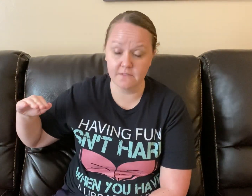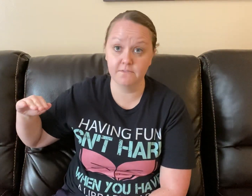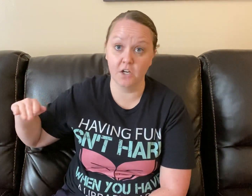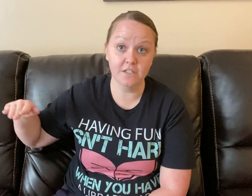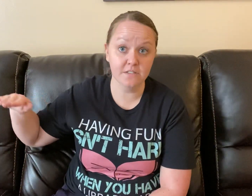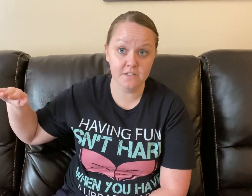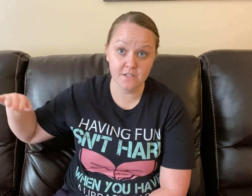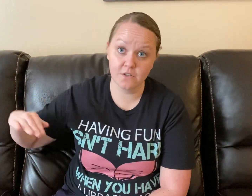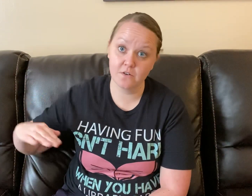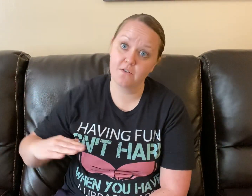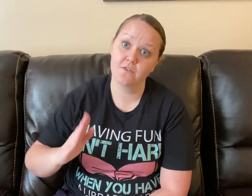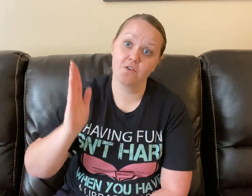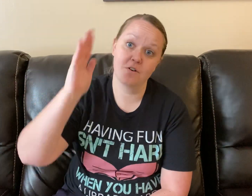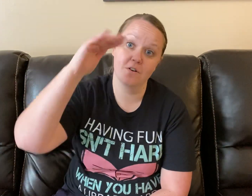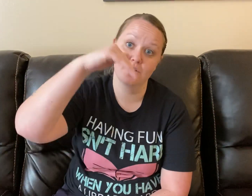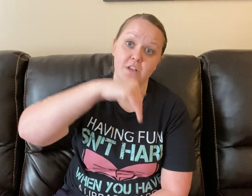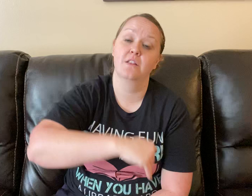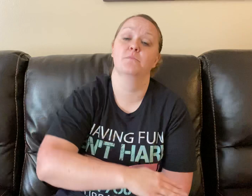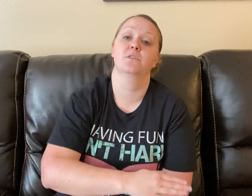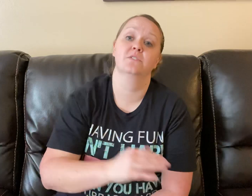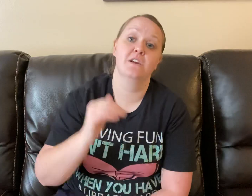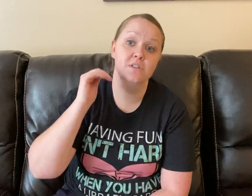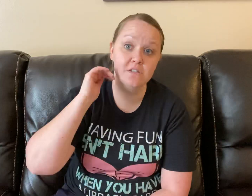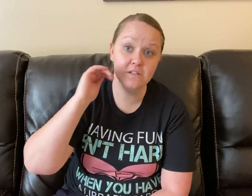fault. The middle sound is